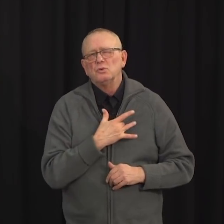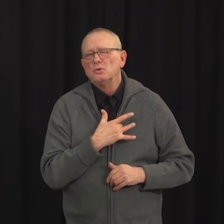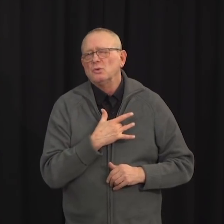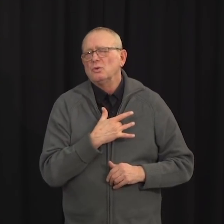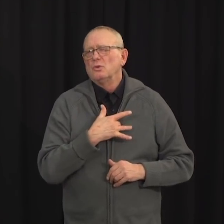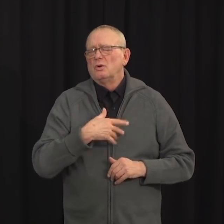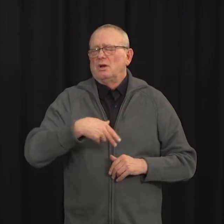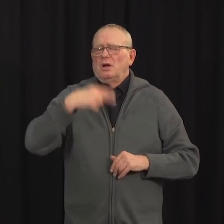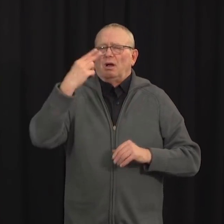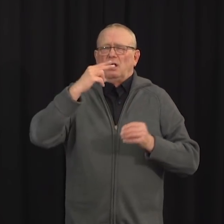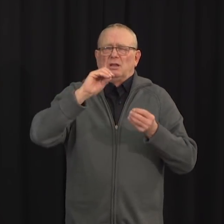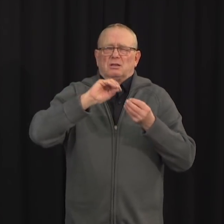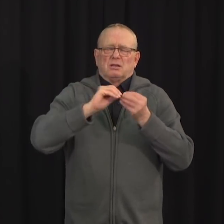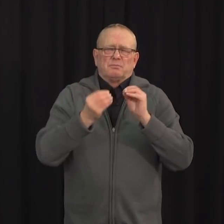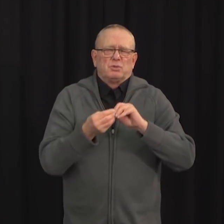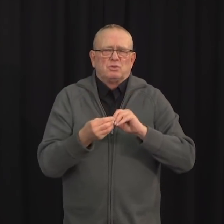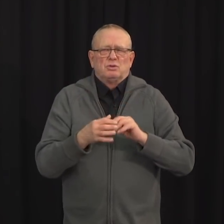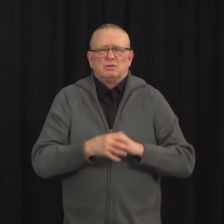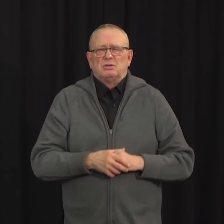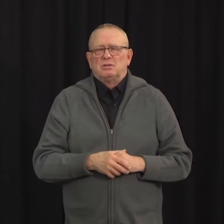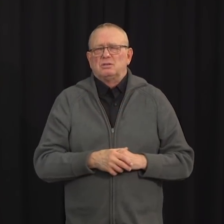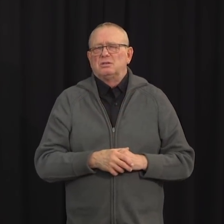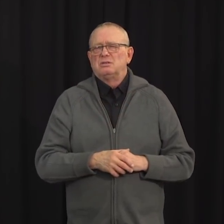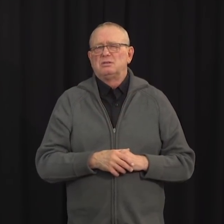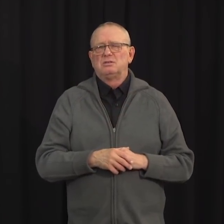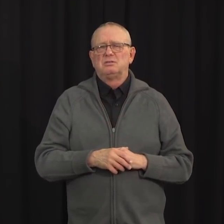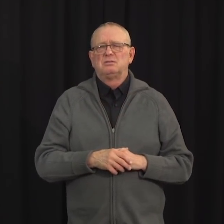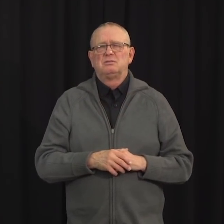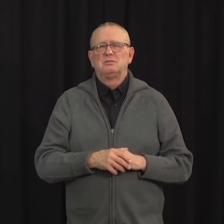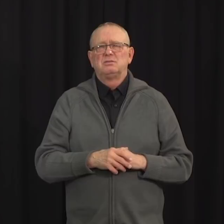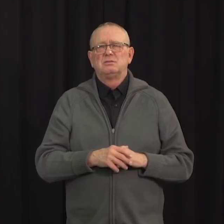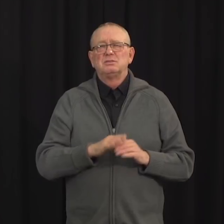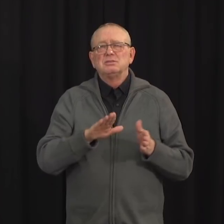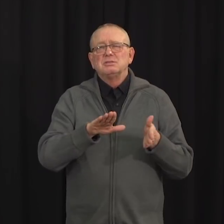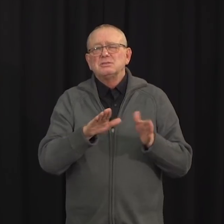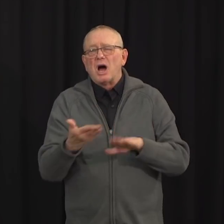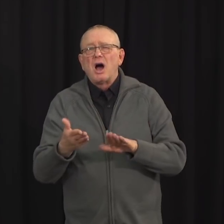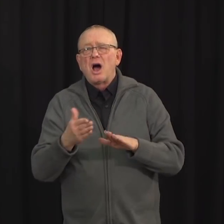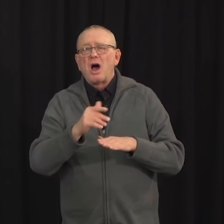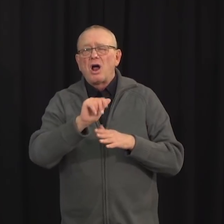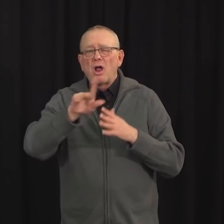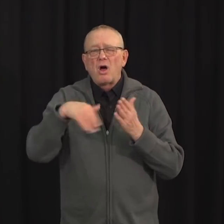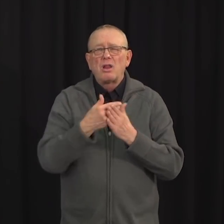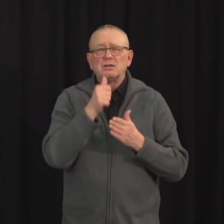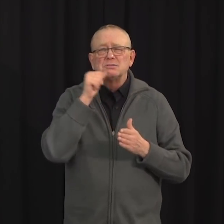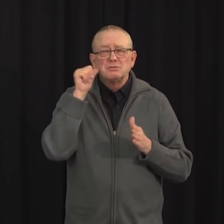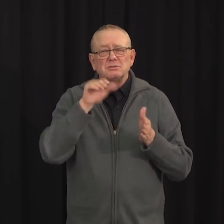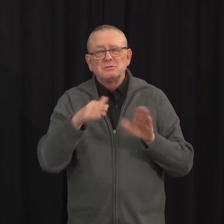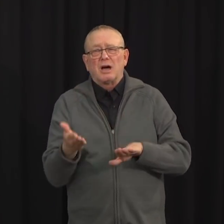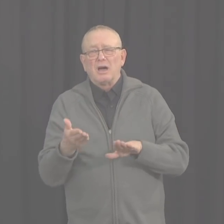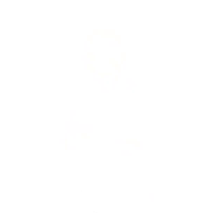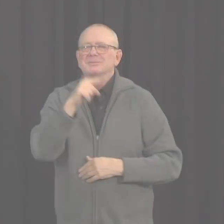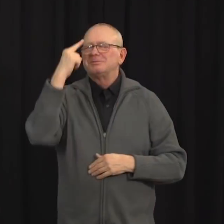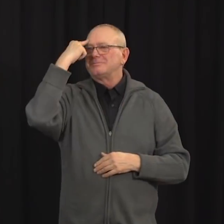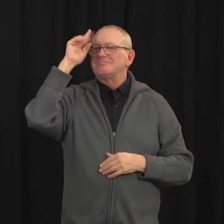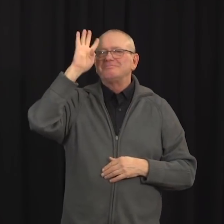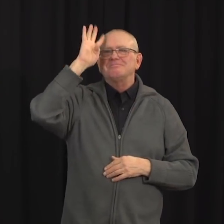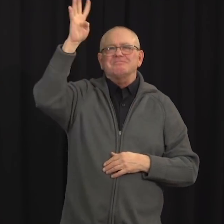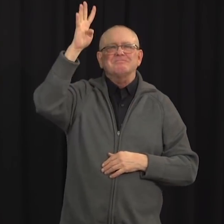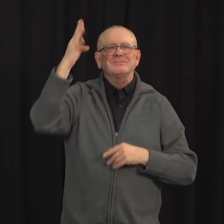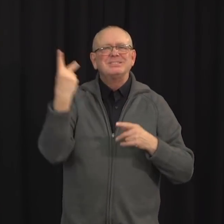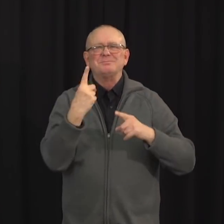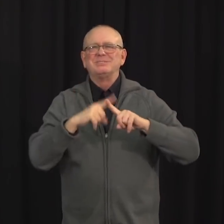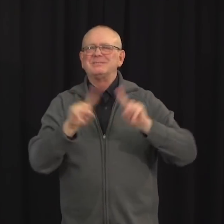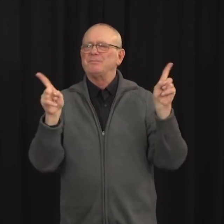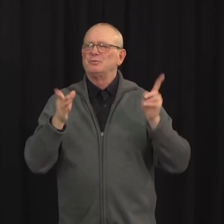While these deaths did not all occur yesterday, this is the highest figure that I have had the sad task of reporting. I know